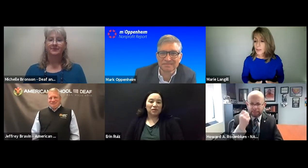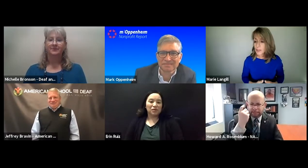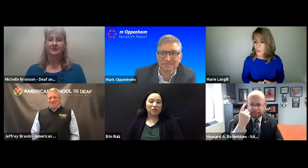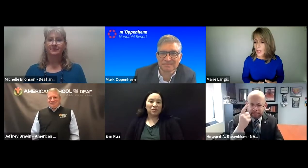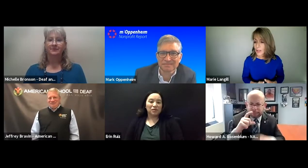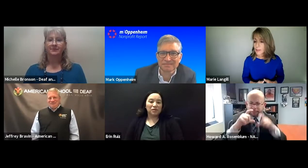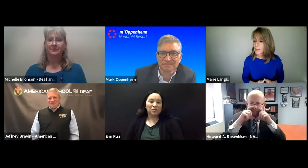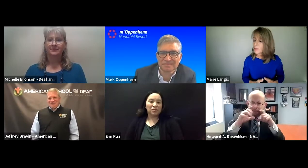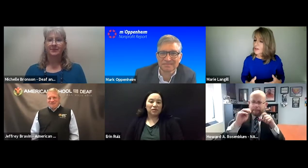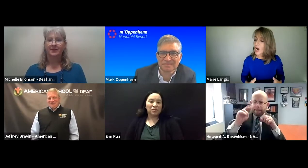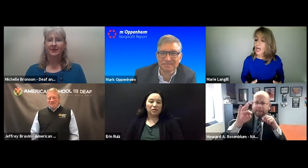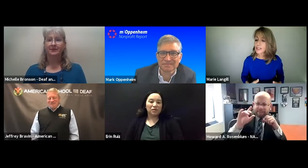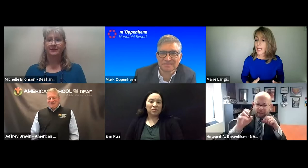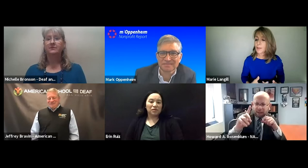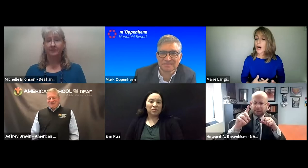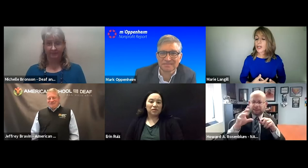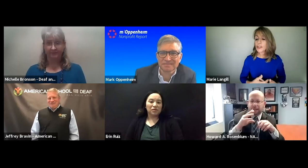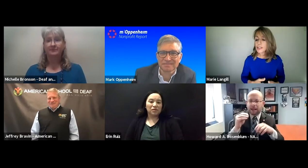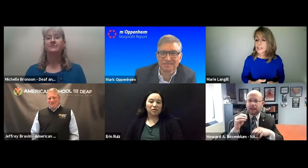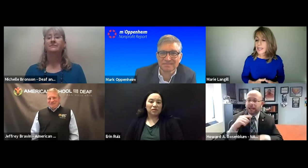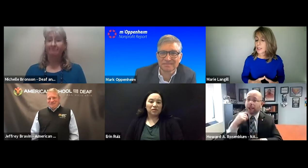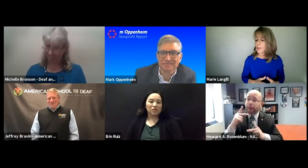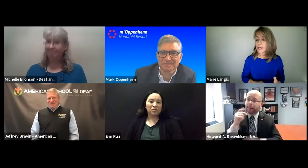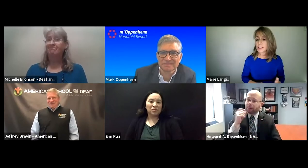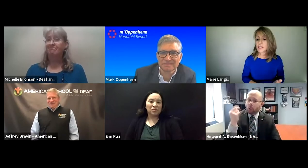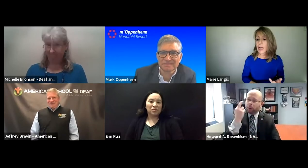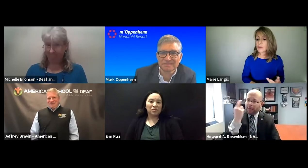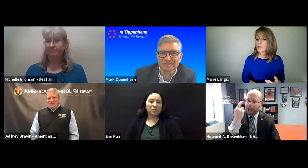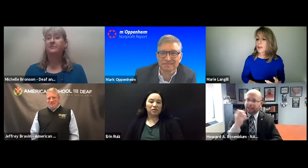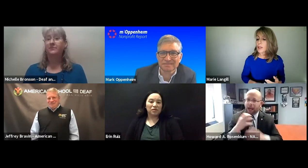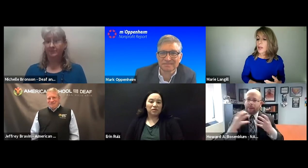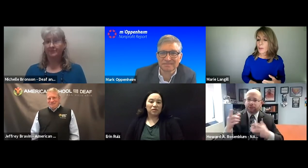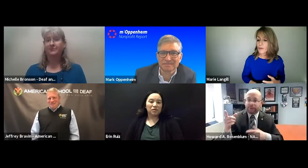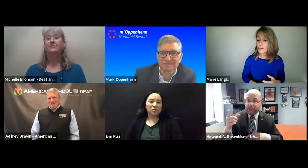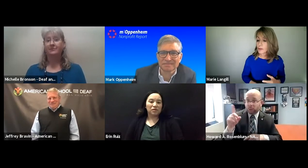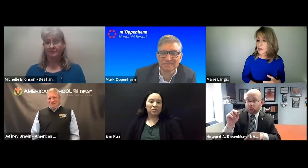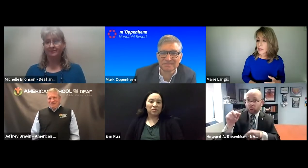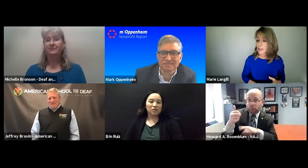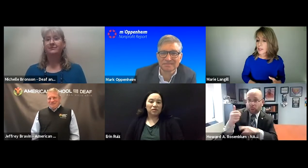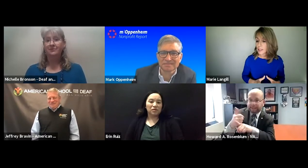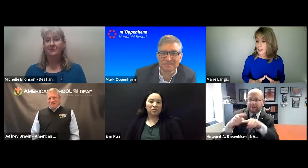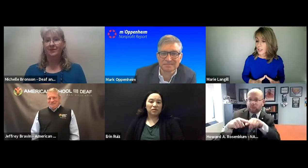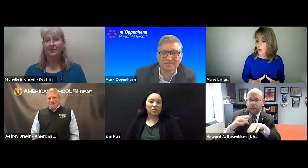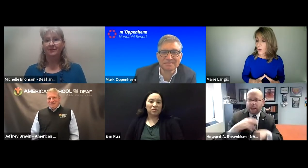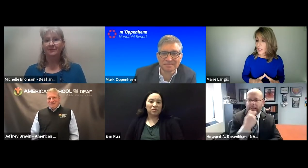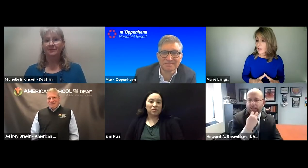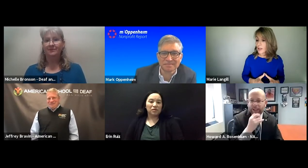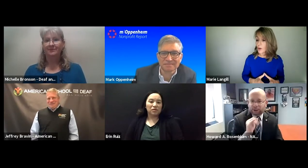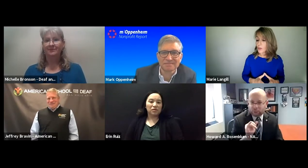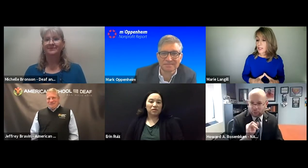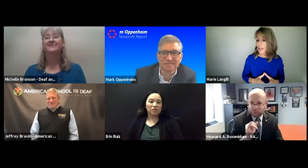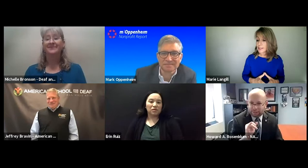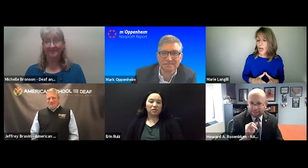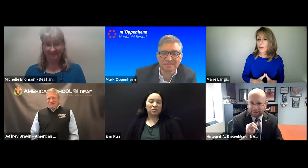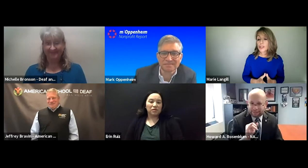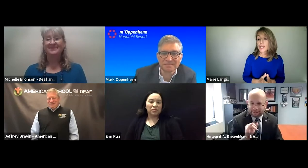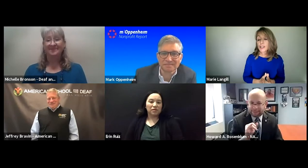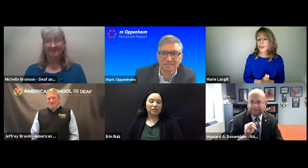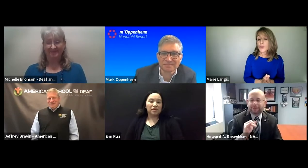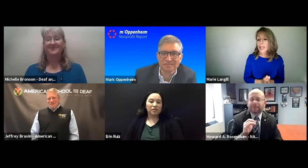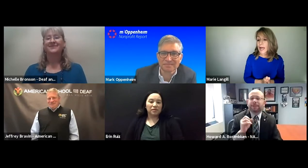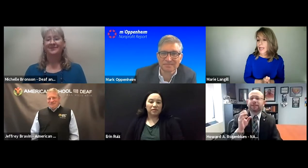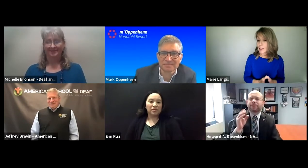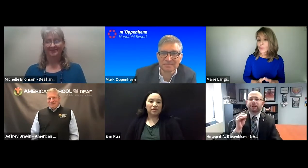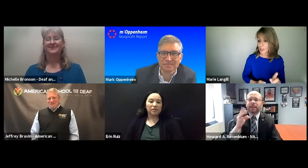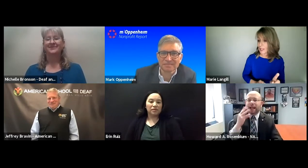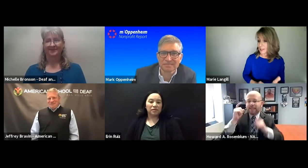hearing people as well. Sometimes they have a hard time understanding because the sounds might be muffled. You know, they don't realize how much they